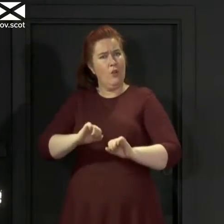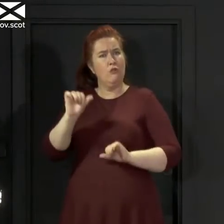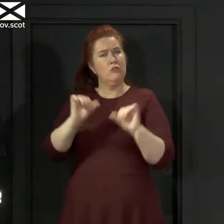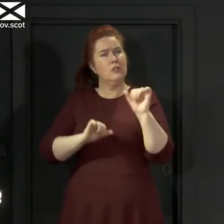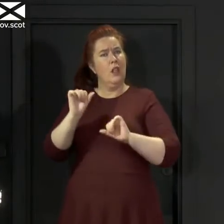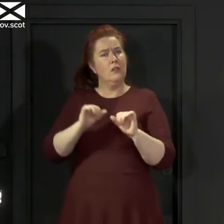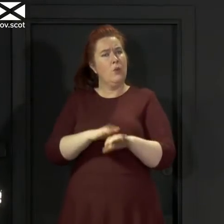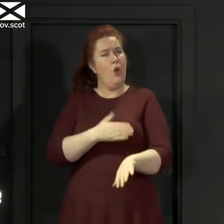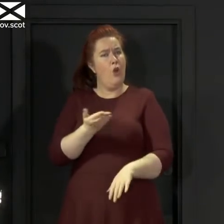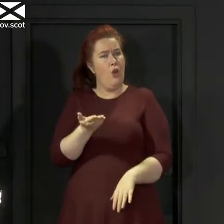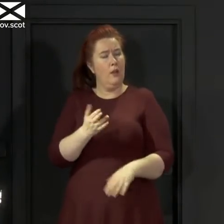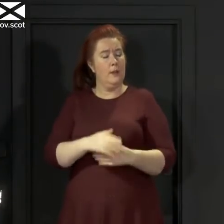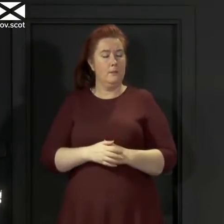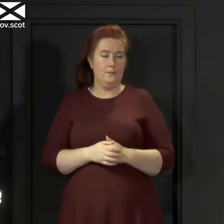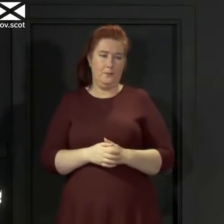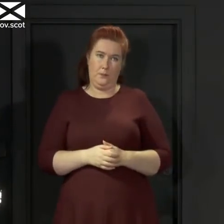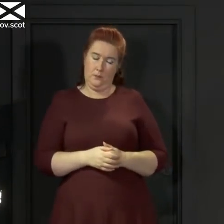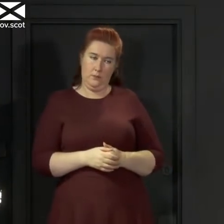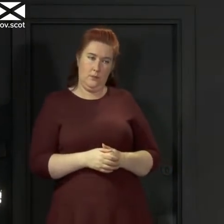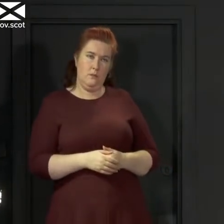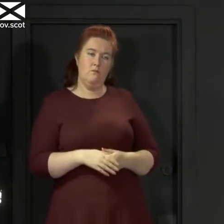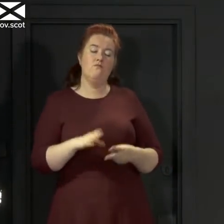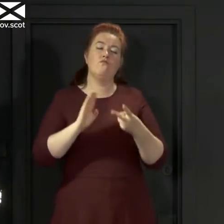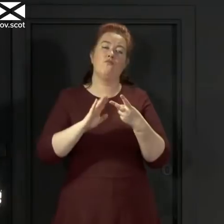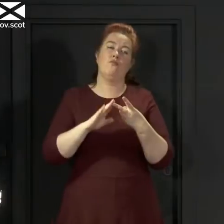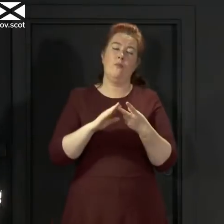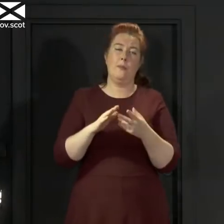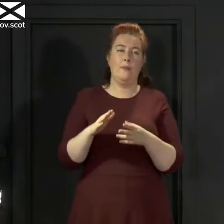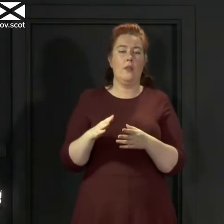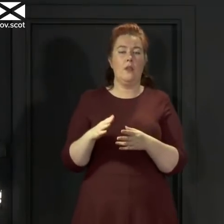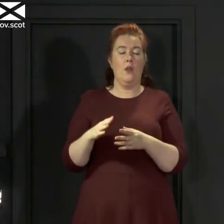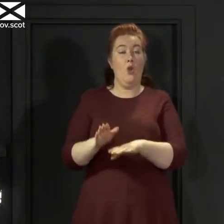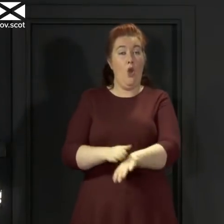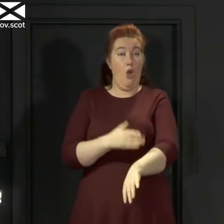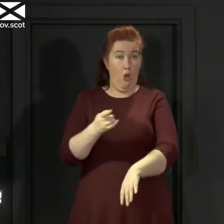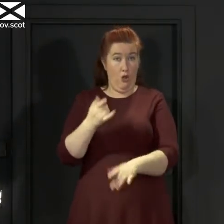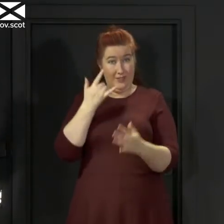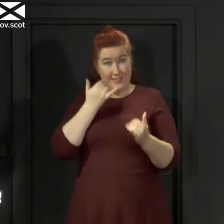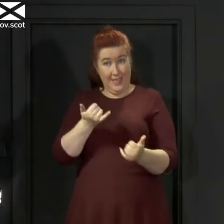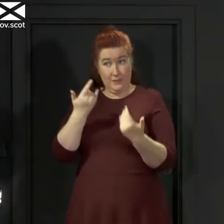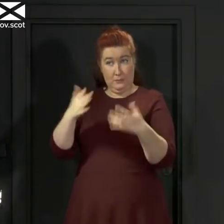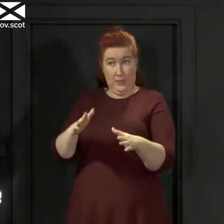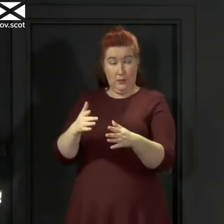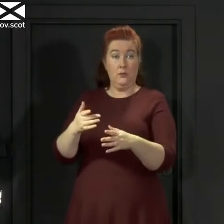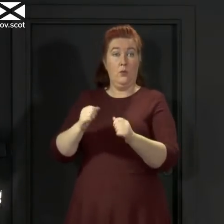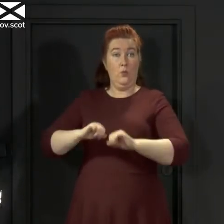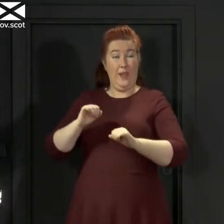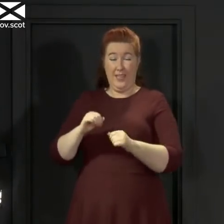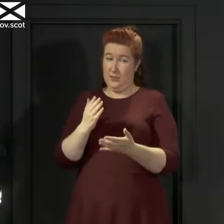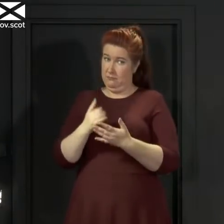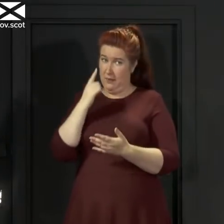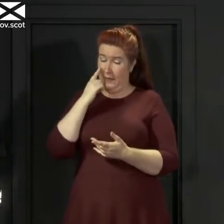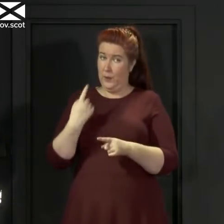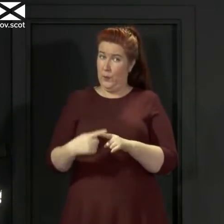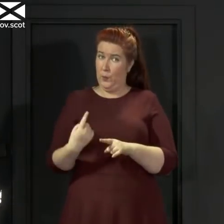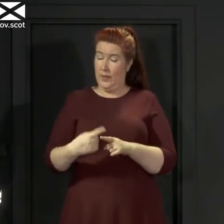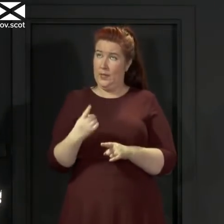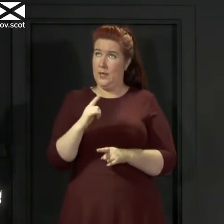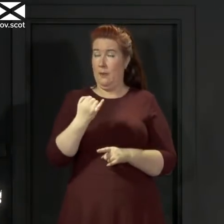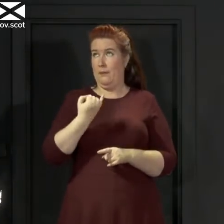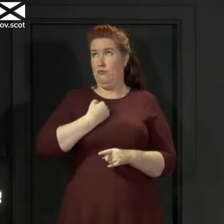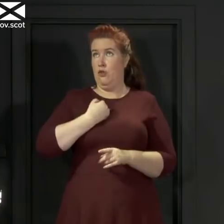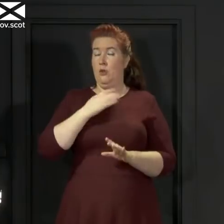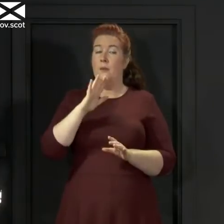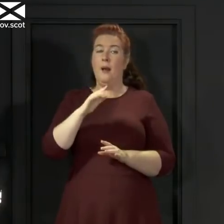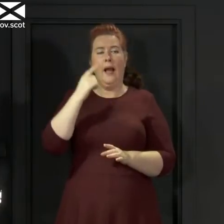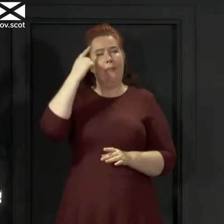On the latter point the turnaround time for testing is reasonably quick I think although I'll be corrected if